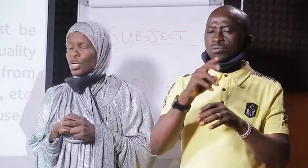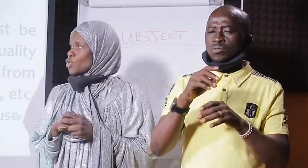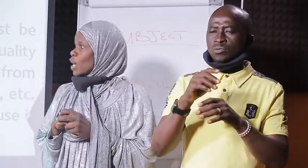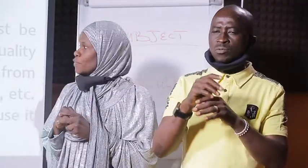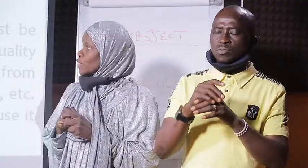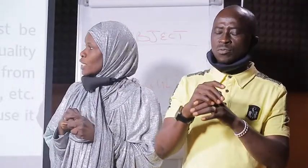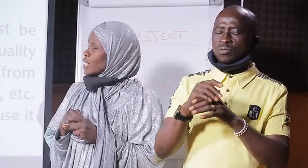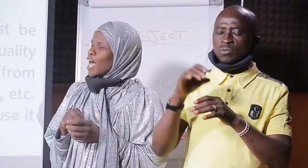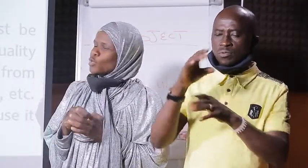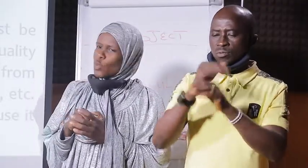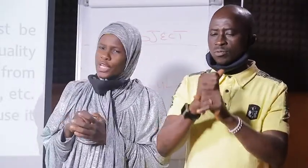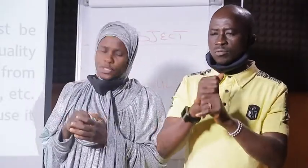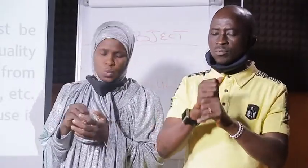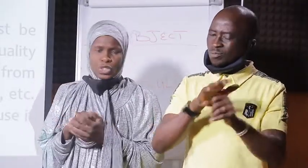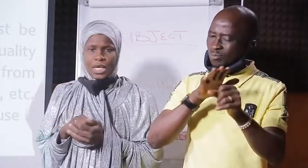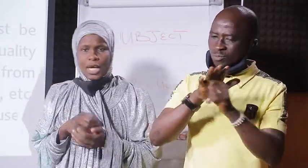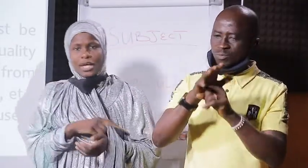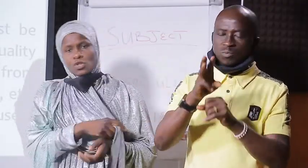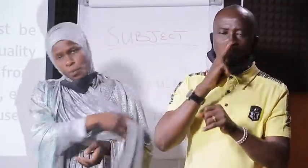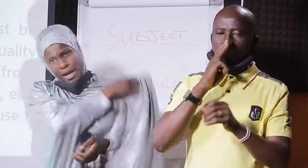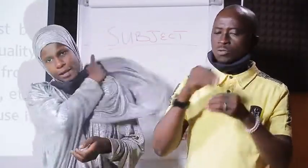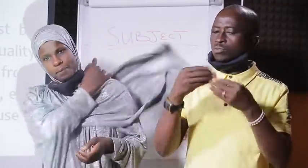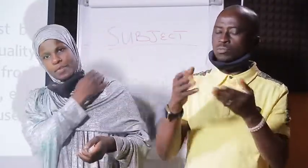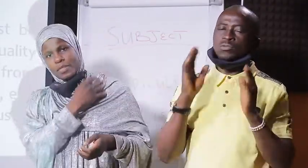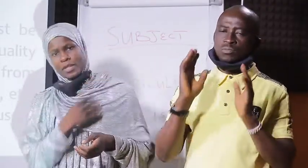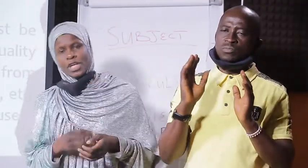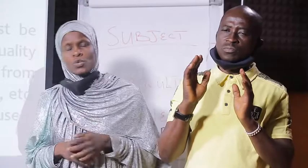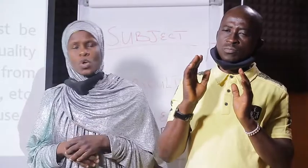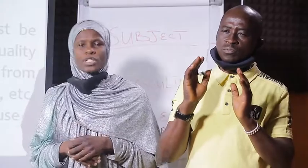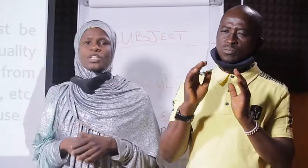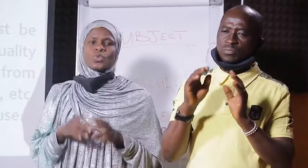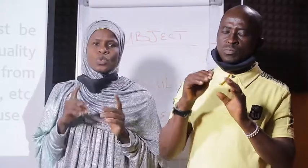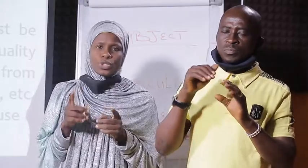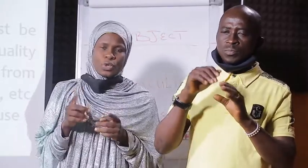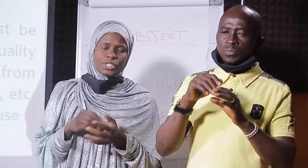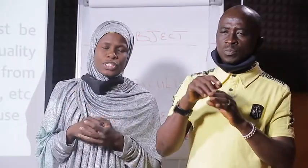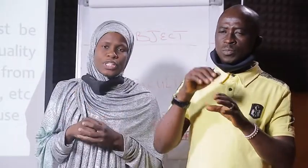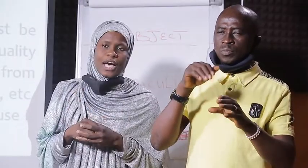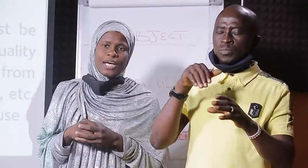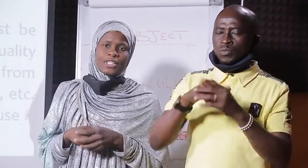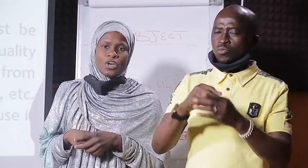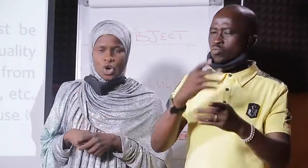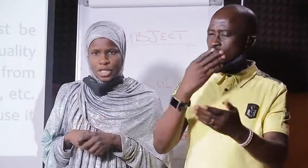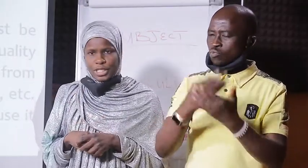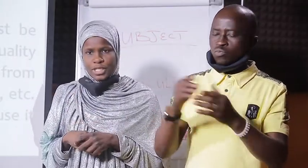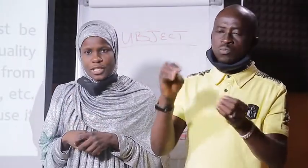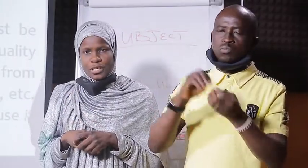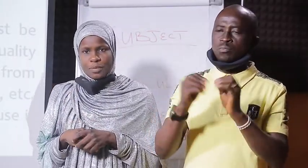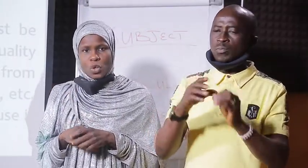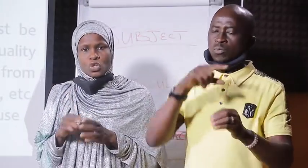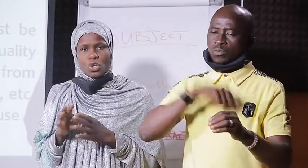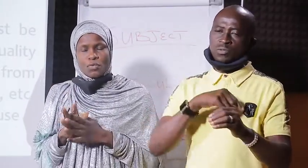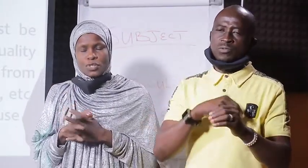to what you have to get adequate water supply in what in good quantity and quality